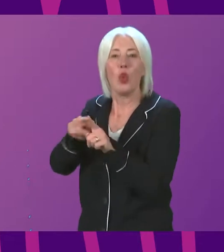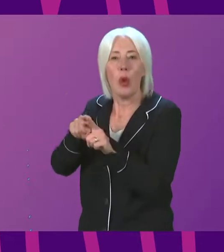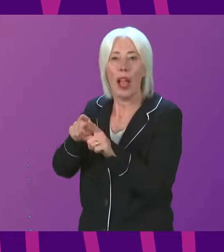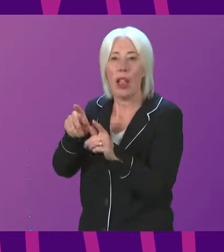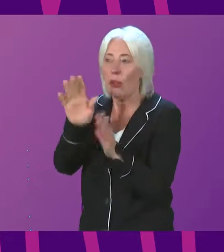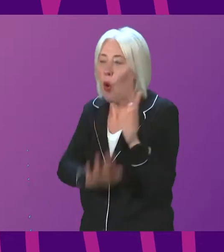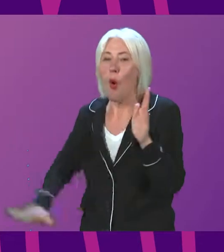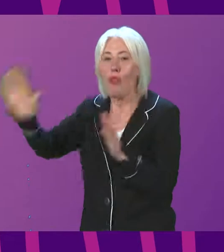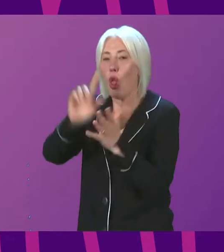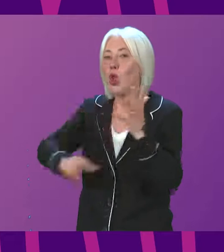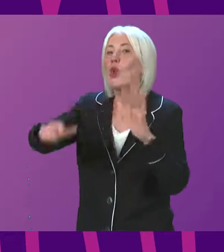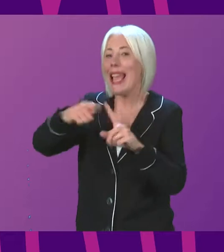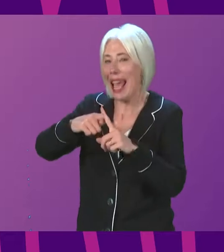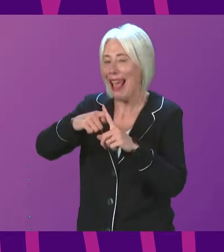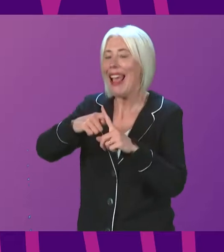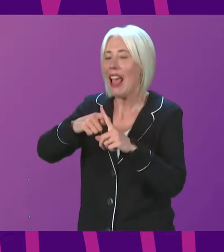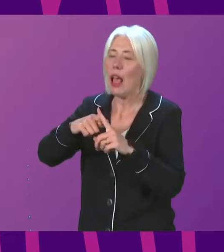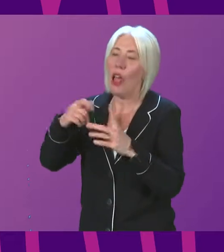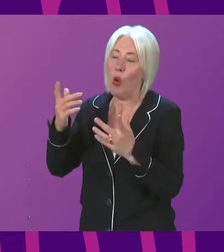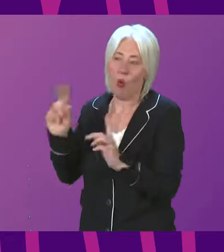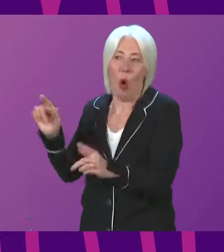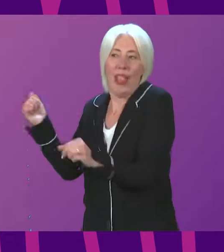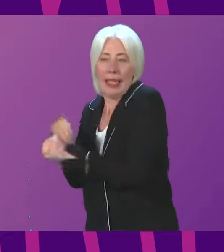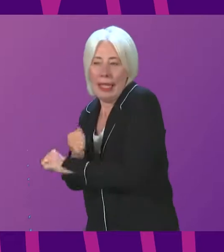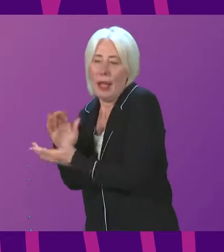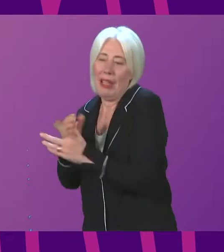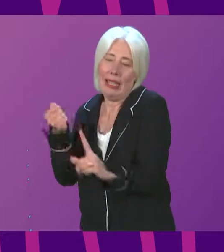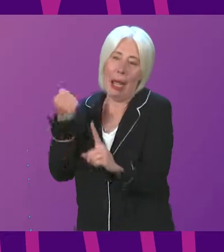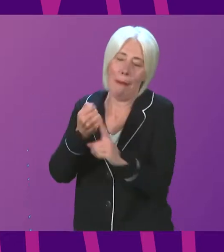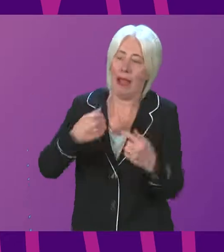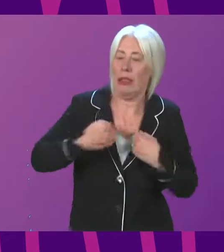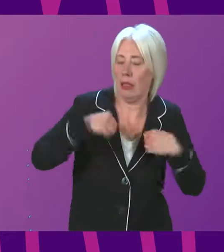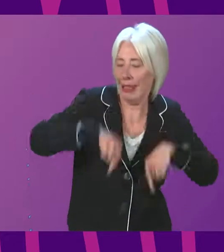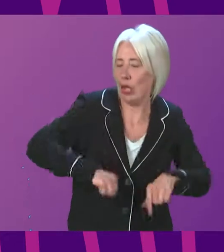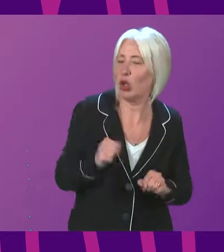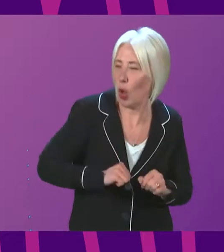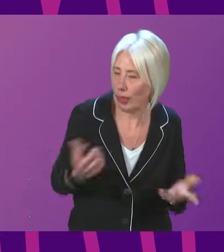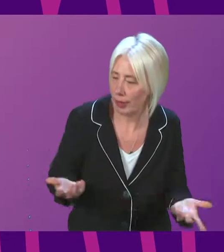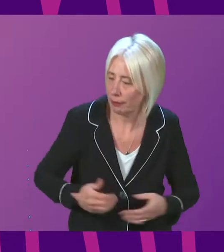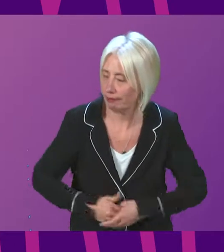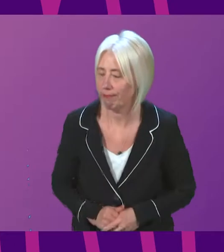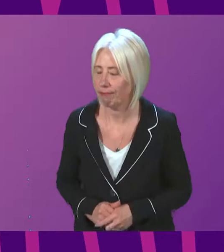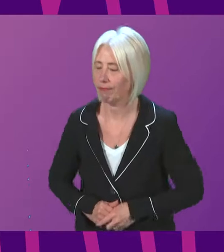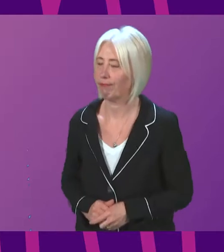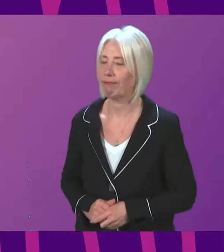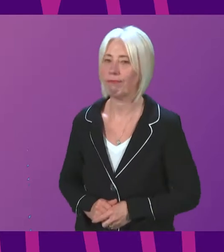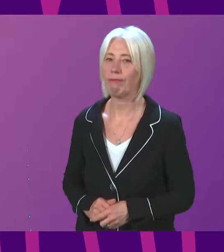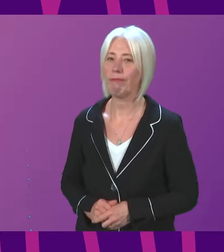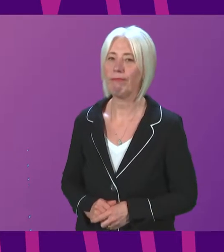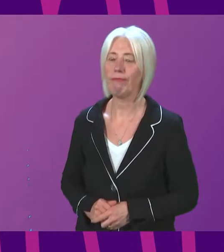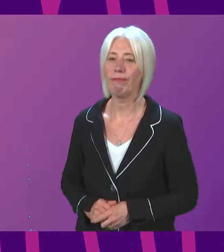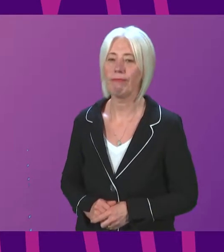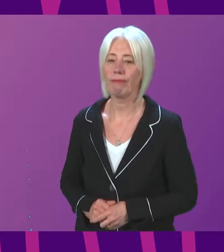Kingdom context, which inevitably had an impact on some of the handling within Scotland. Alex Cole-Hamilton to be followed by Colette